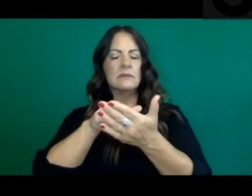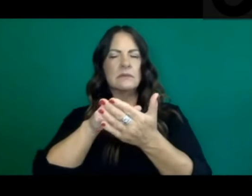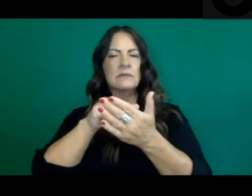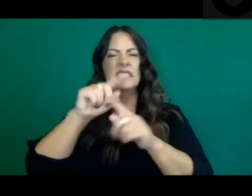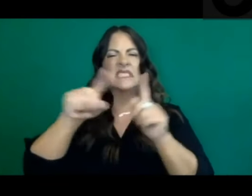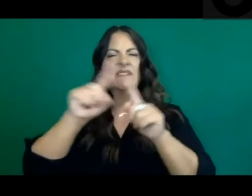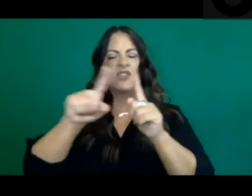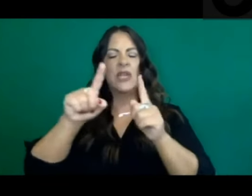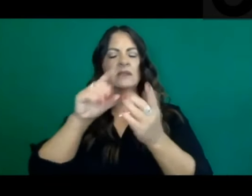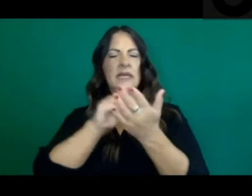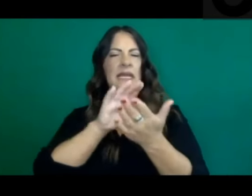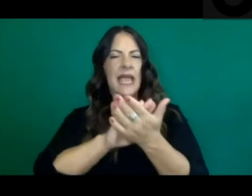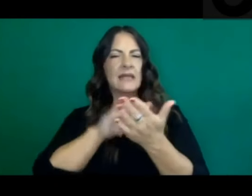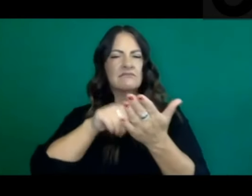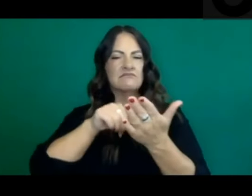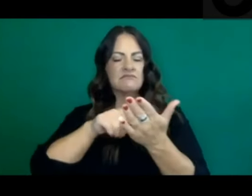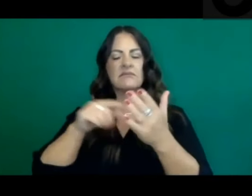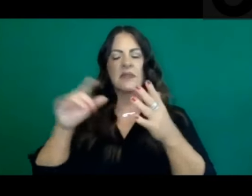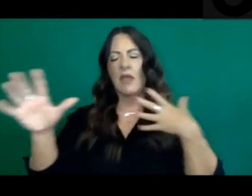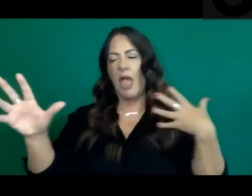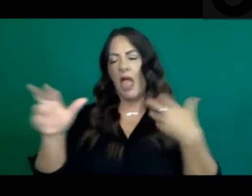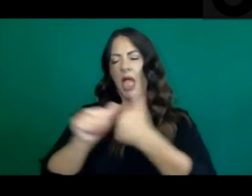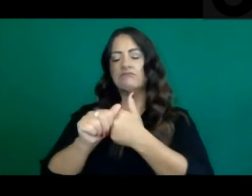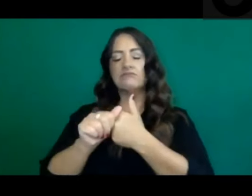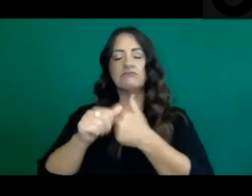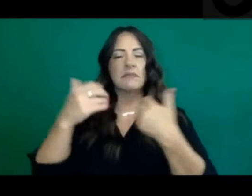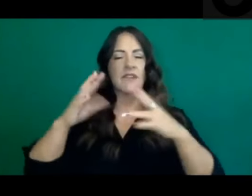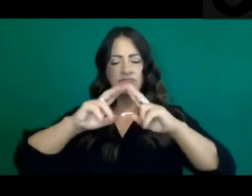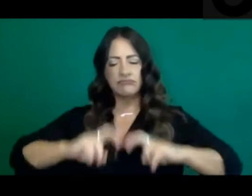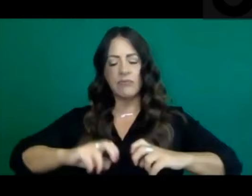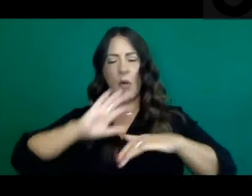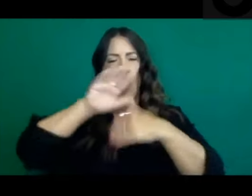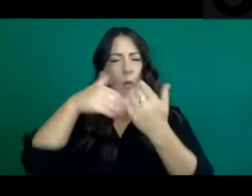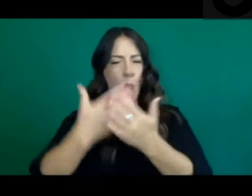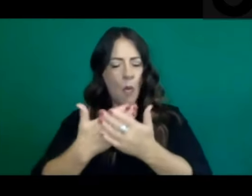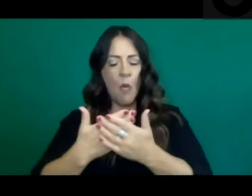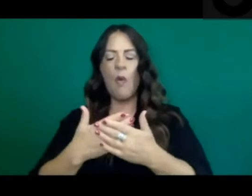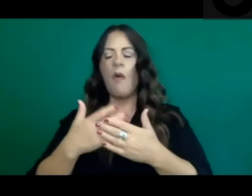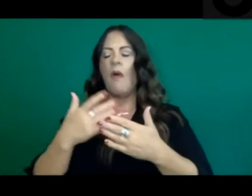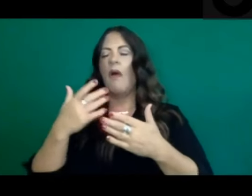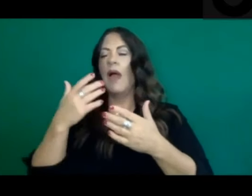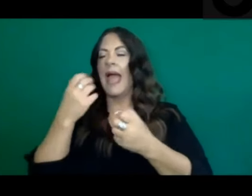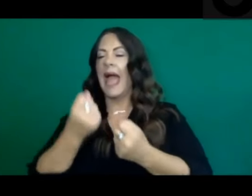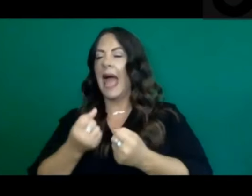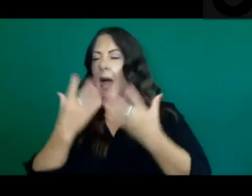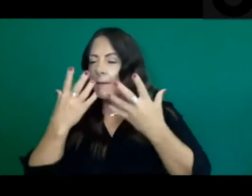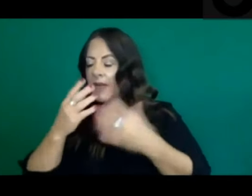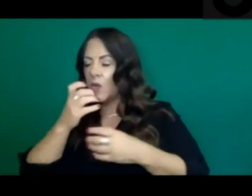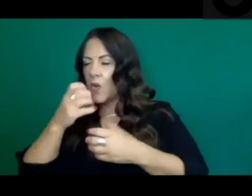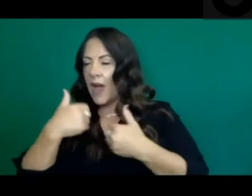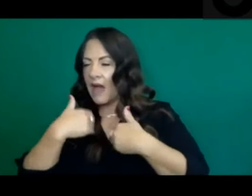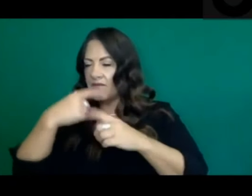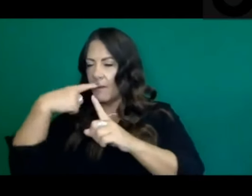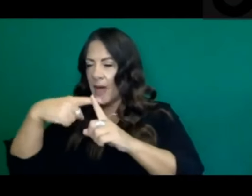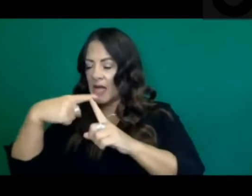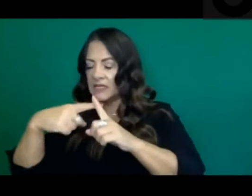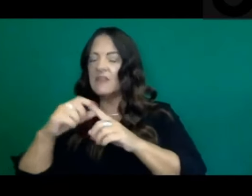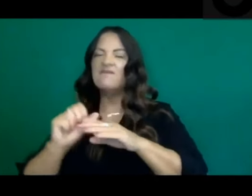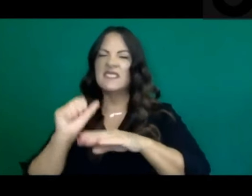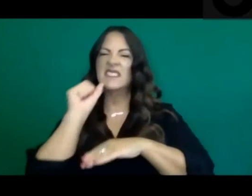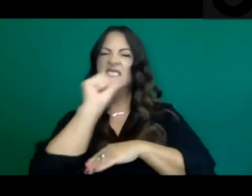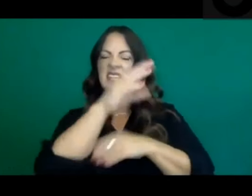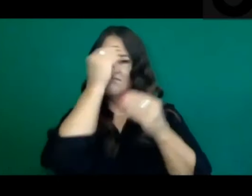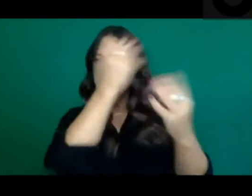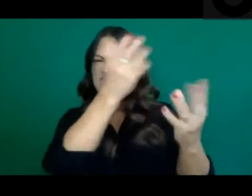,000 records. We've worked through all of those. We've sent the positive cases to the counties who then need to